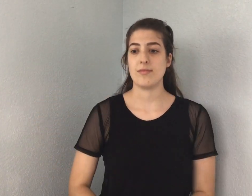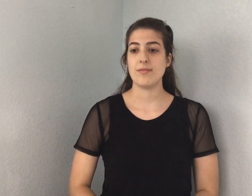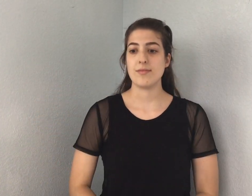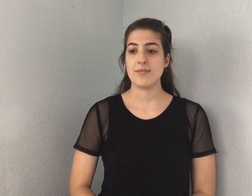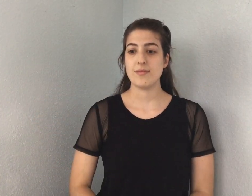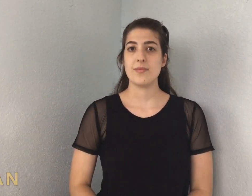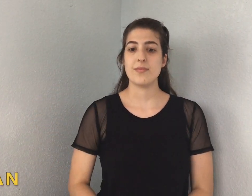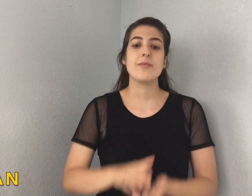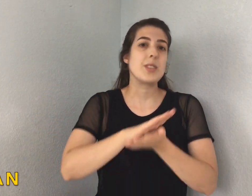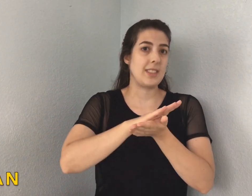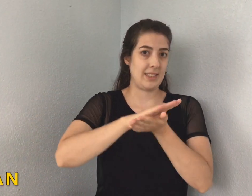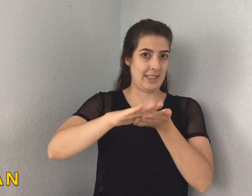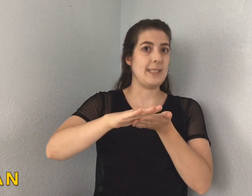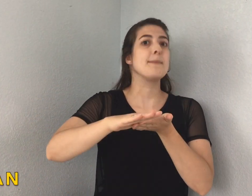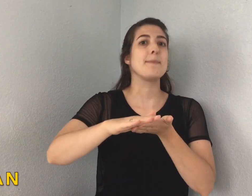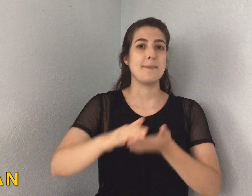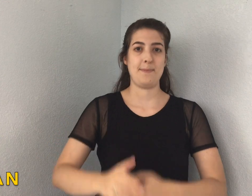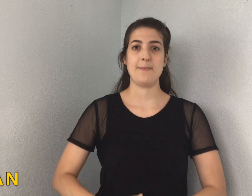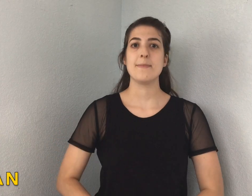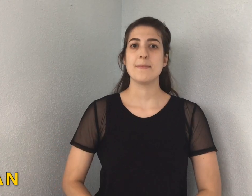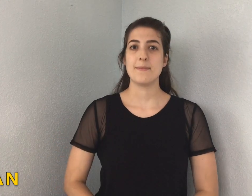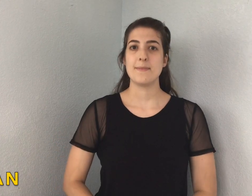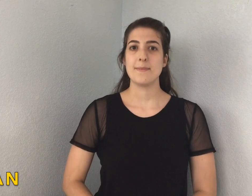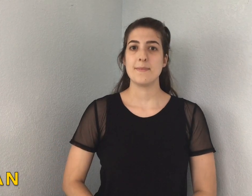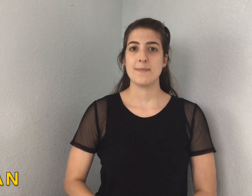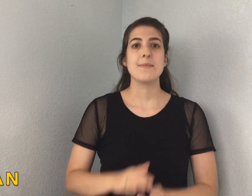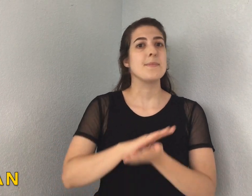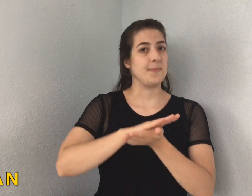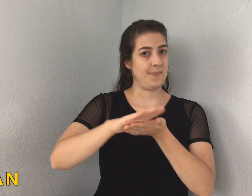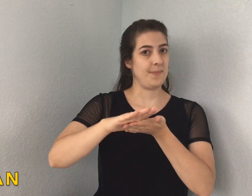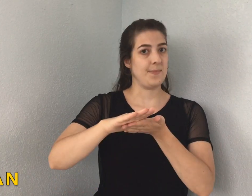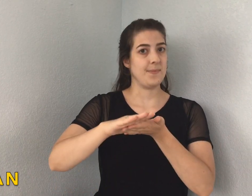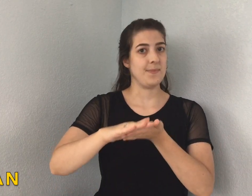Clean. Clean.